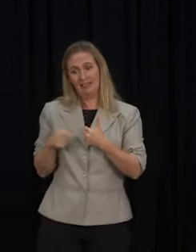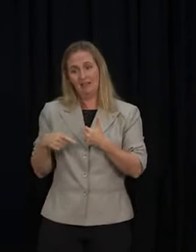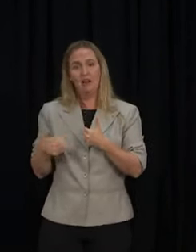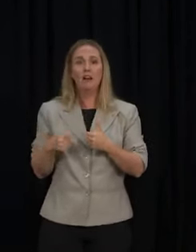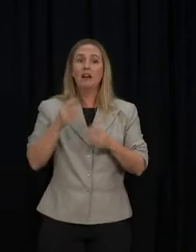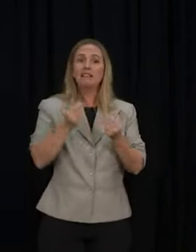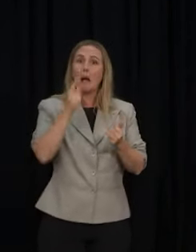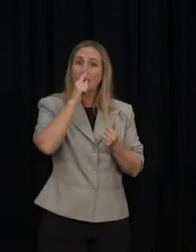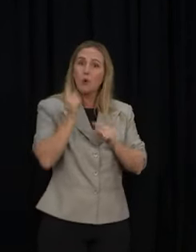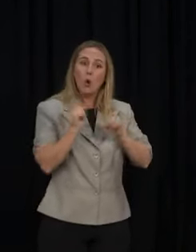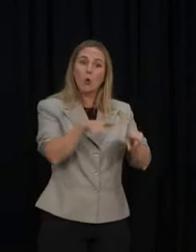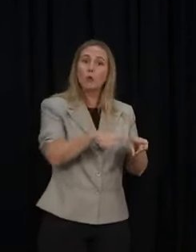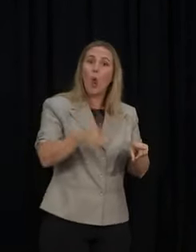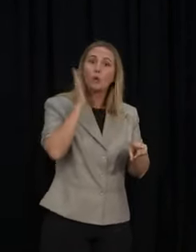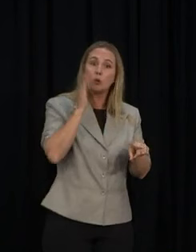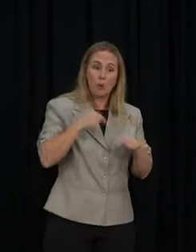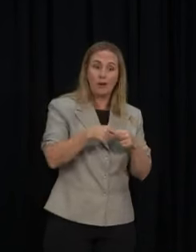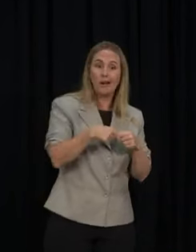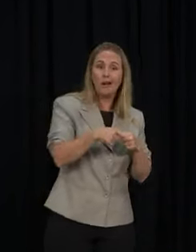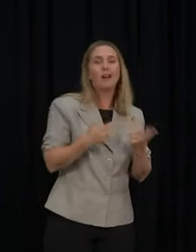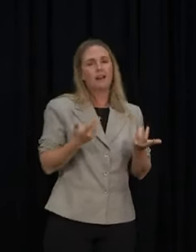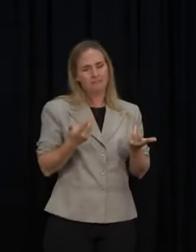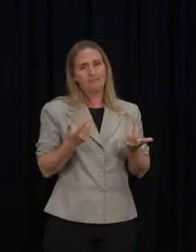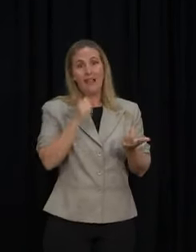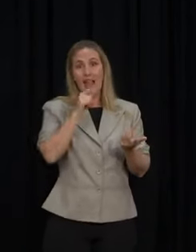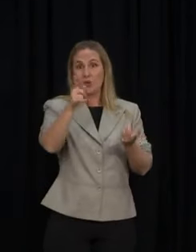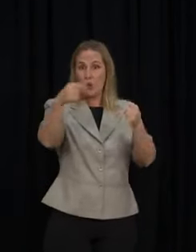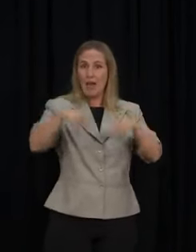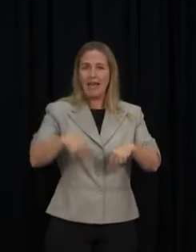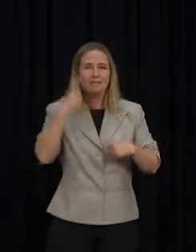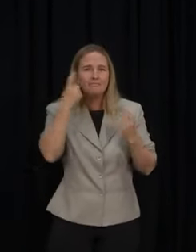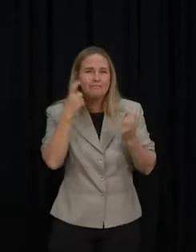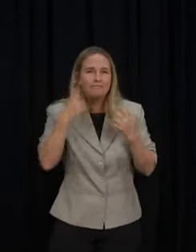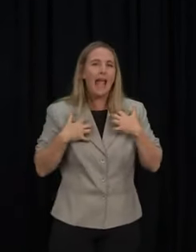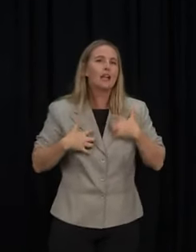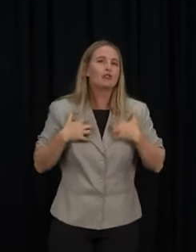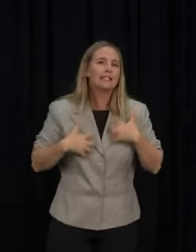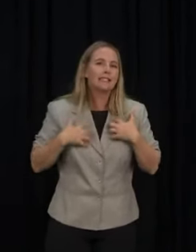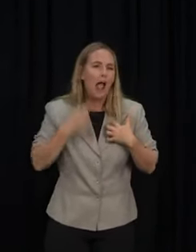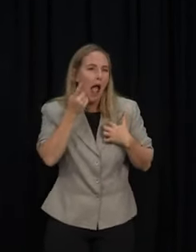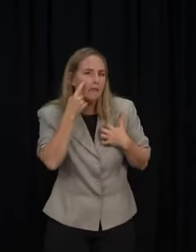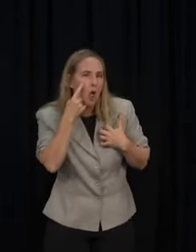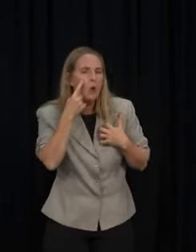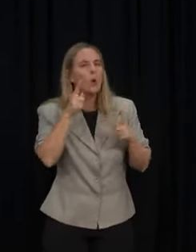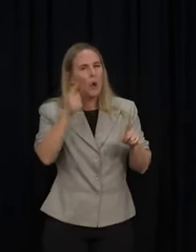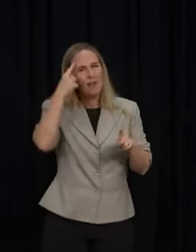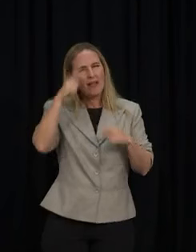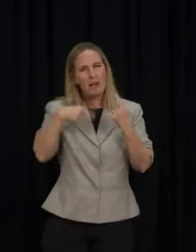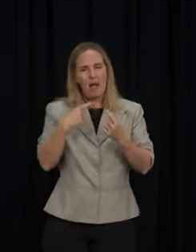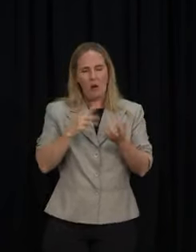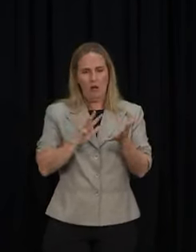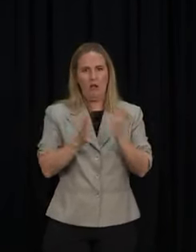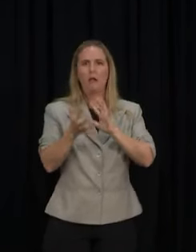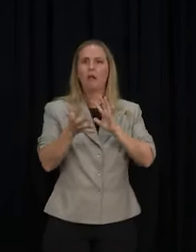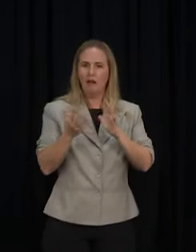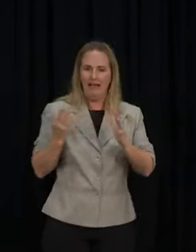in the local schools here. I'd say to those people, if you're here because you're curious, think about the level of disruption that has been caused